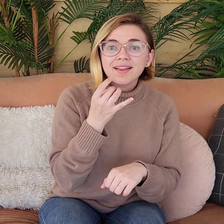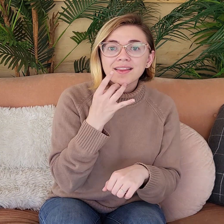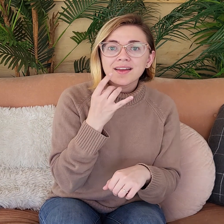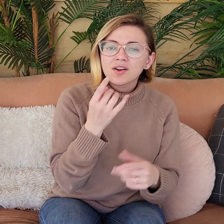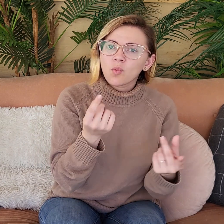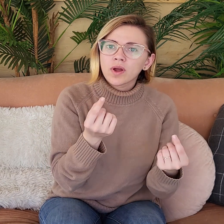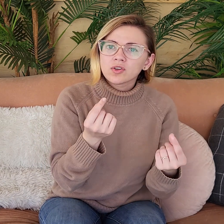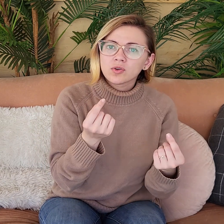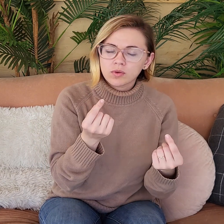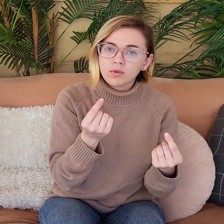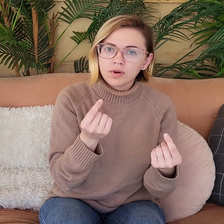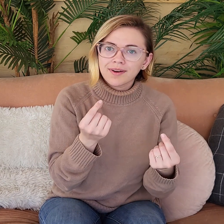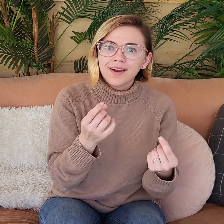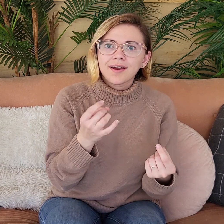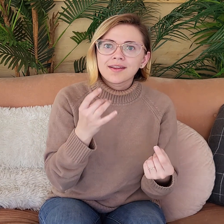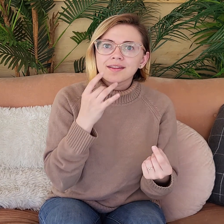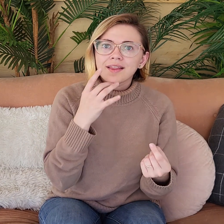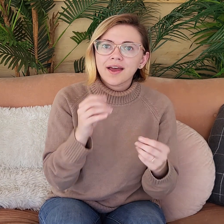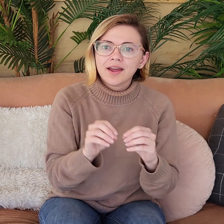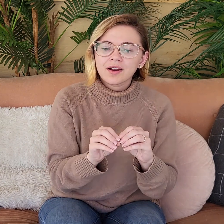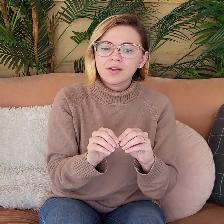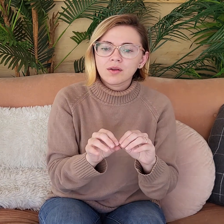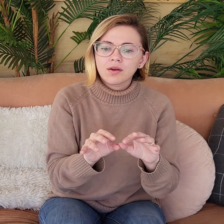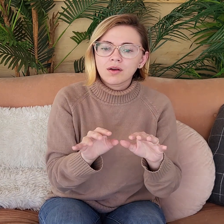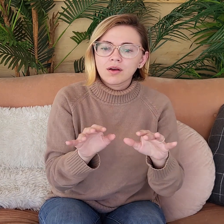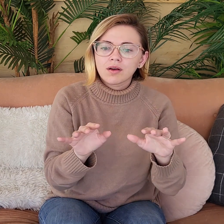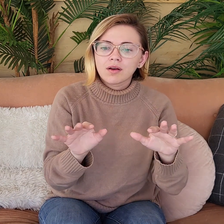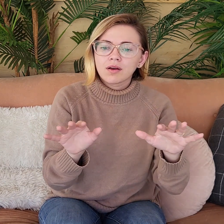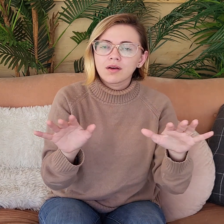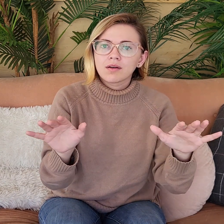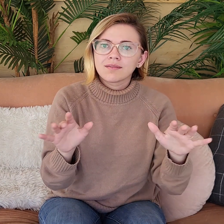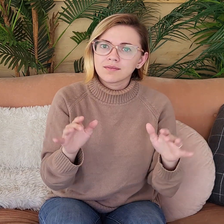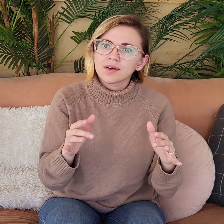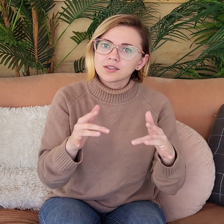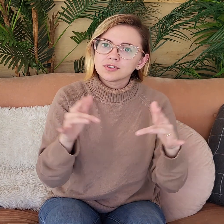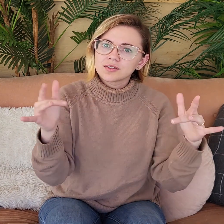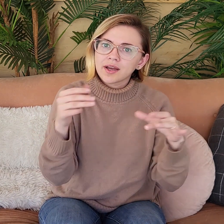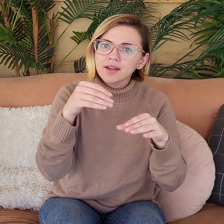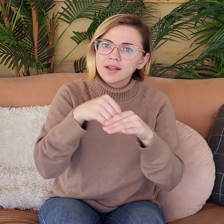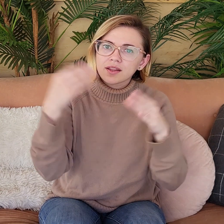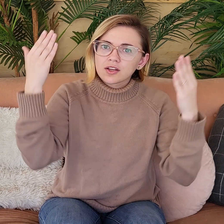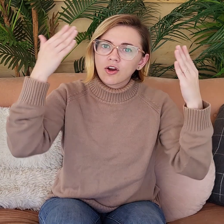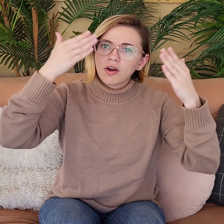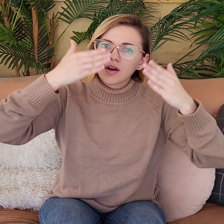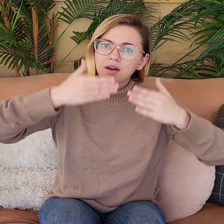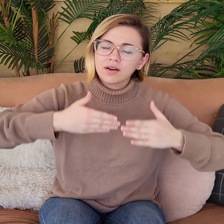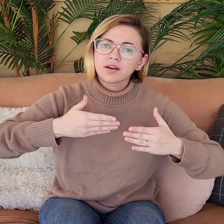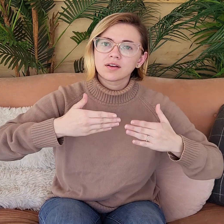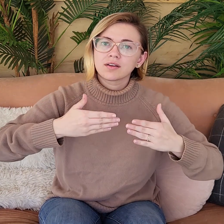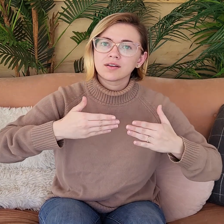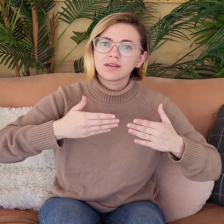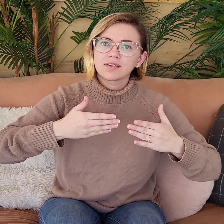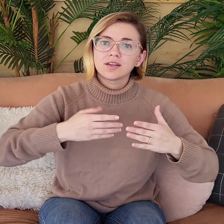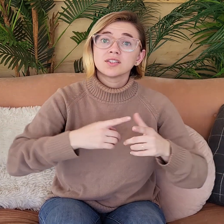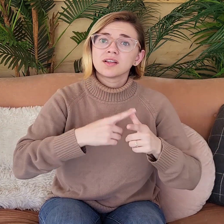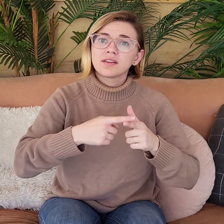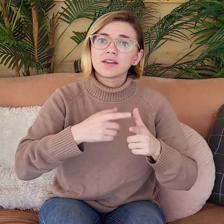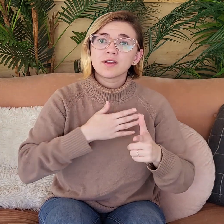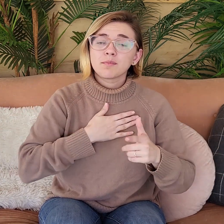So that nightlight, what it did was it lit up the entire room. It